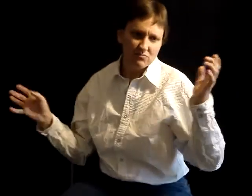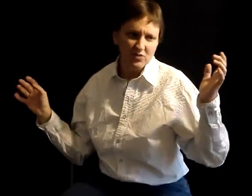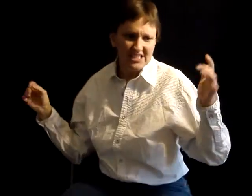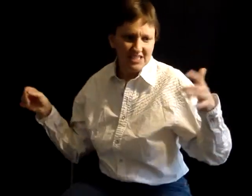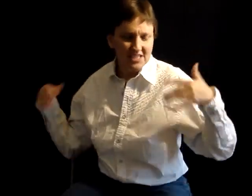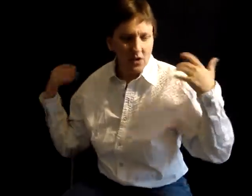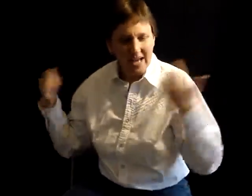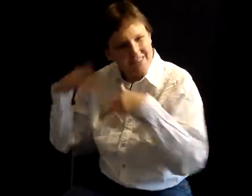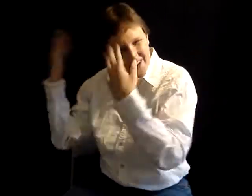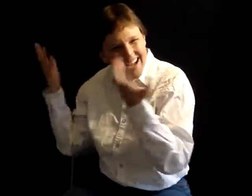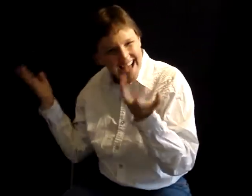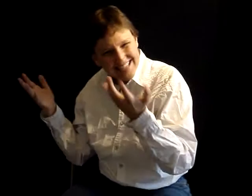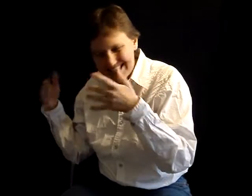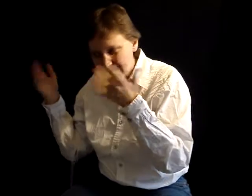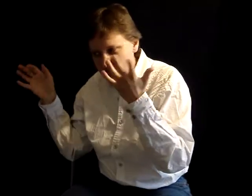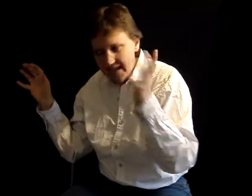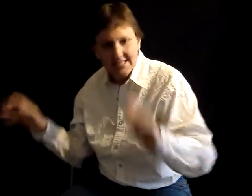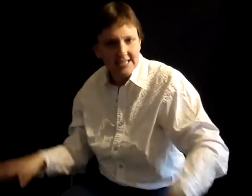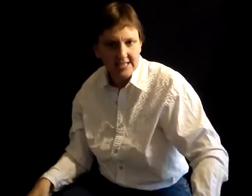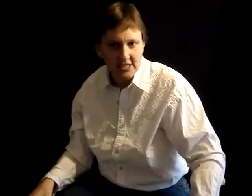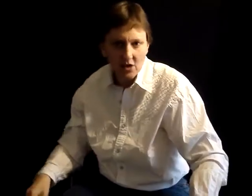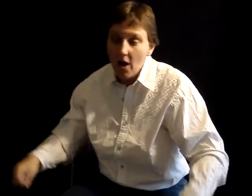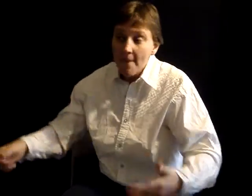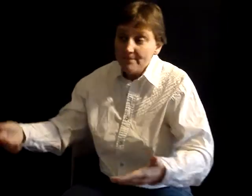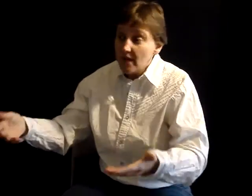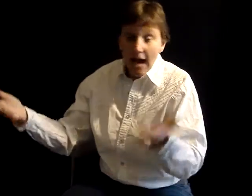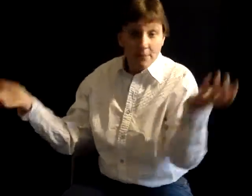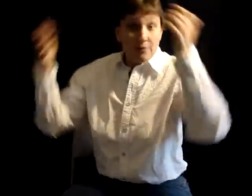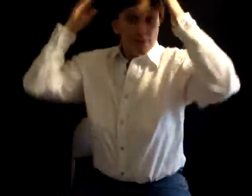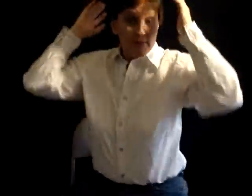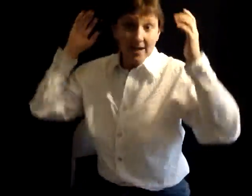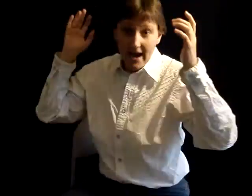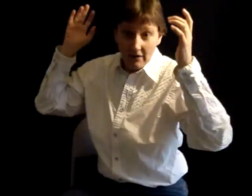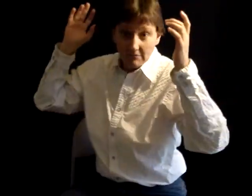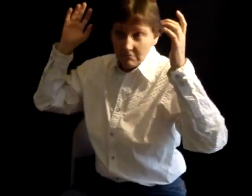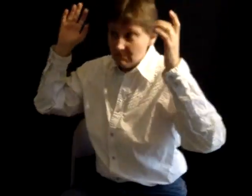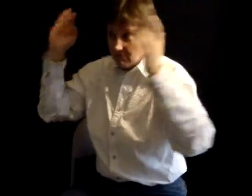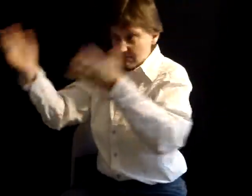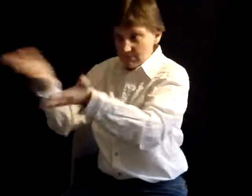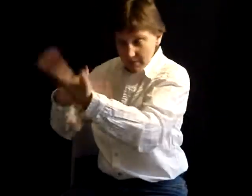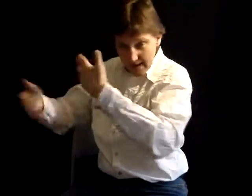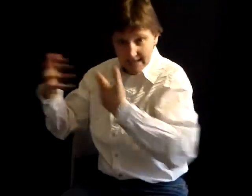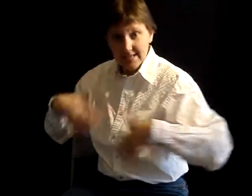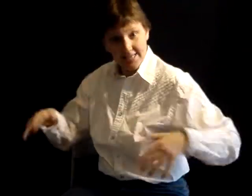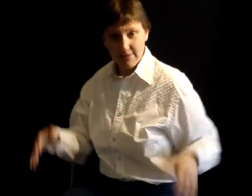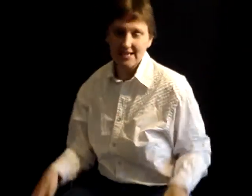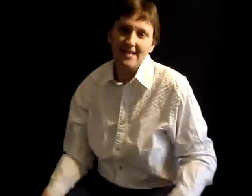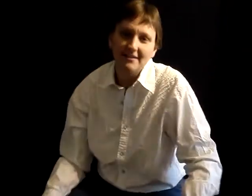we just kind of forgot that they existed. So, I don't remember now. Come on in, let's make a deal.